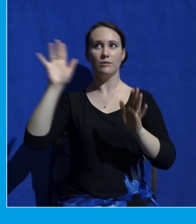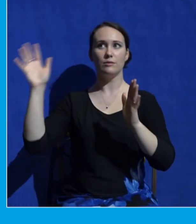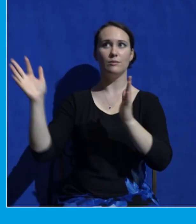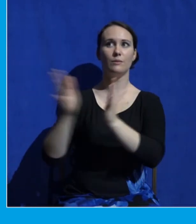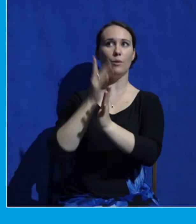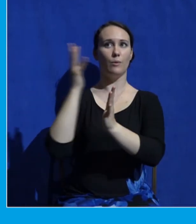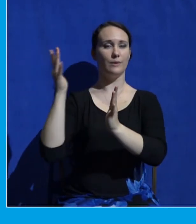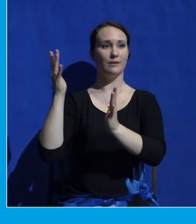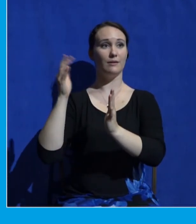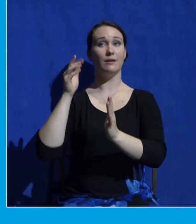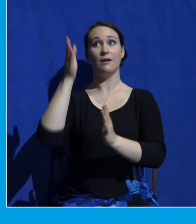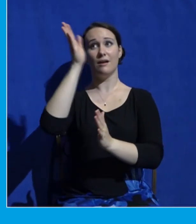glorify you